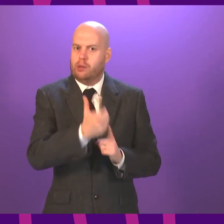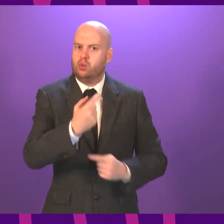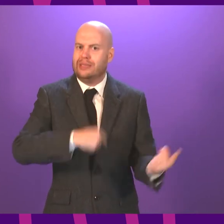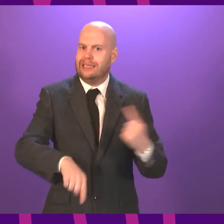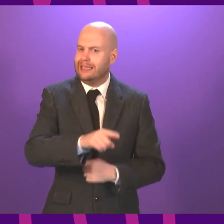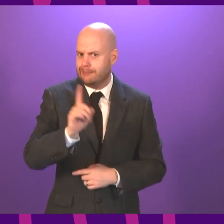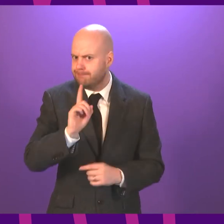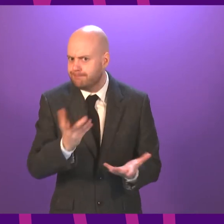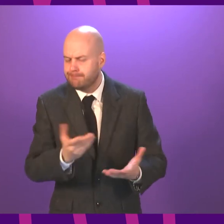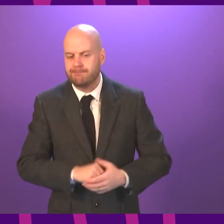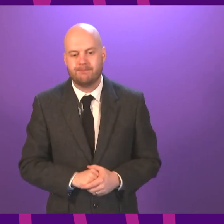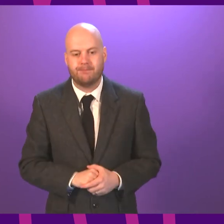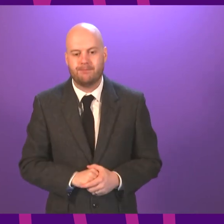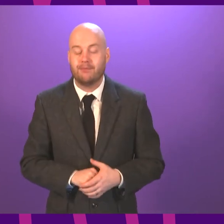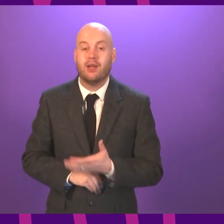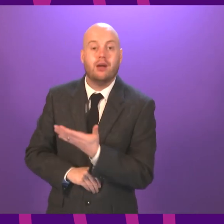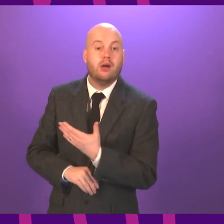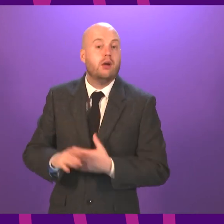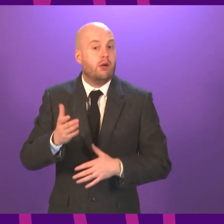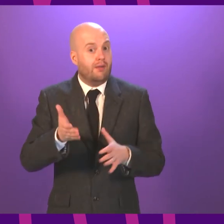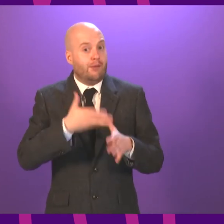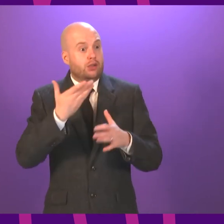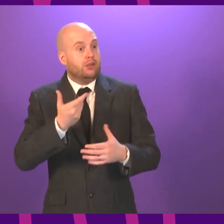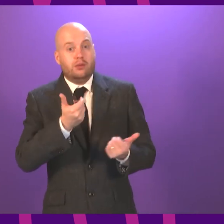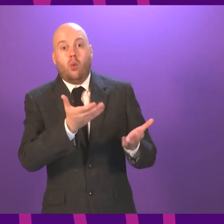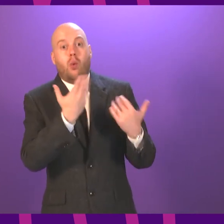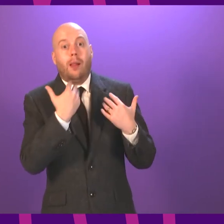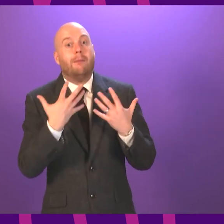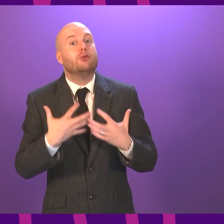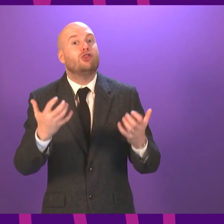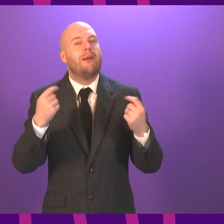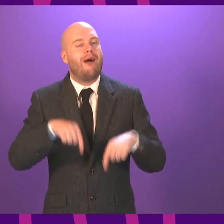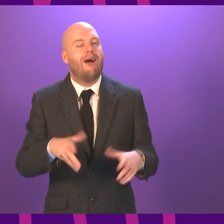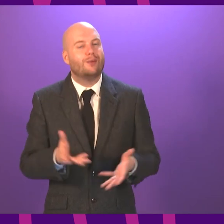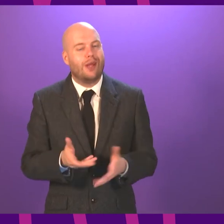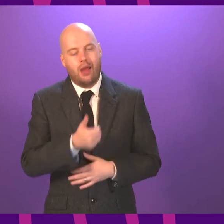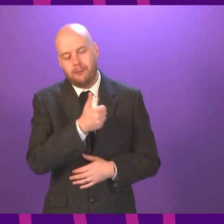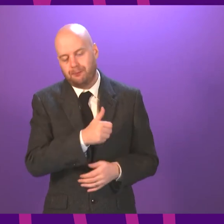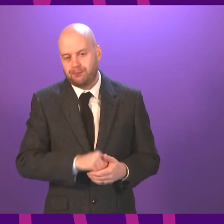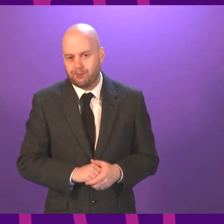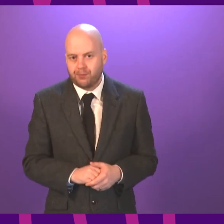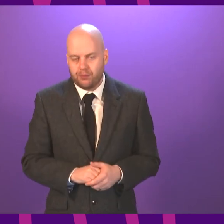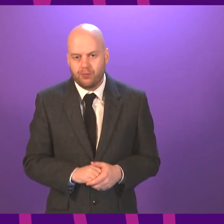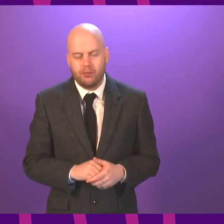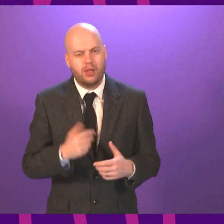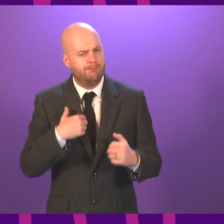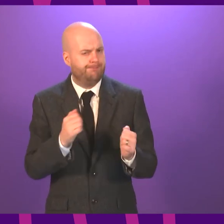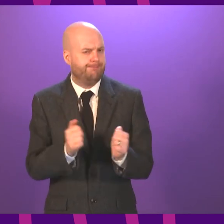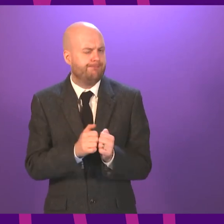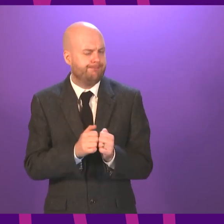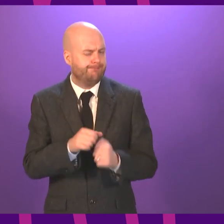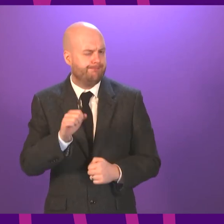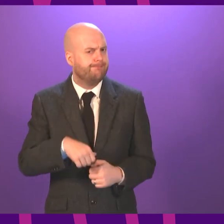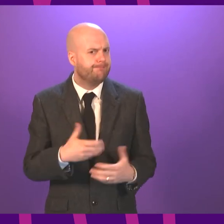Well, firstly, welcome Foizal Chowdhury to the Chamber today. Can I agree very much